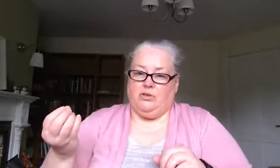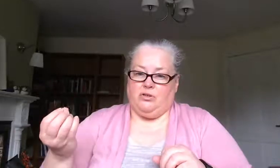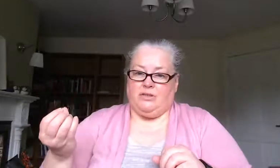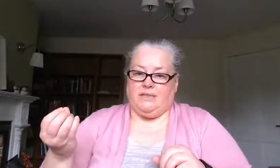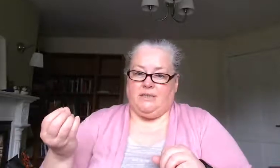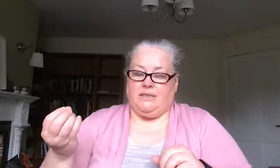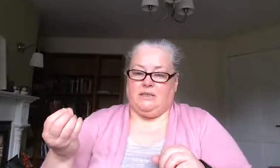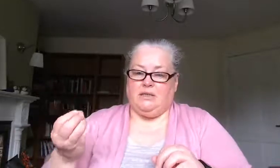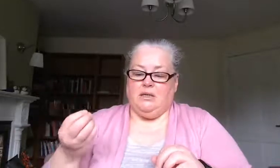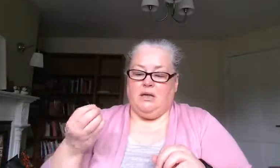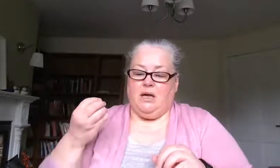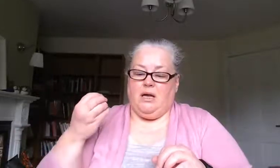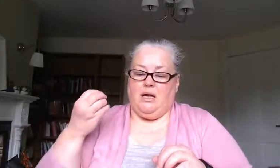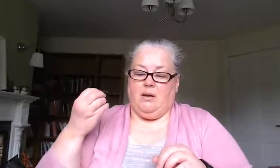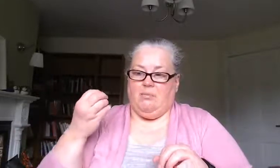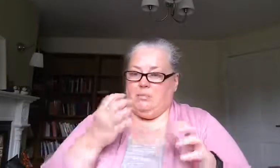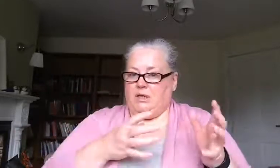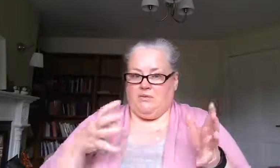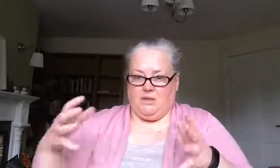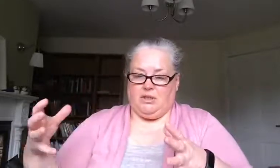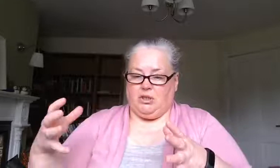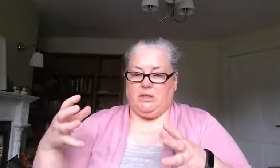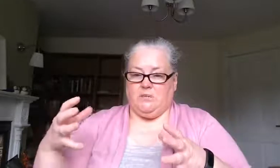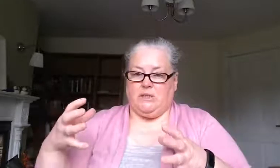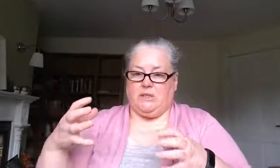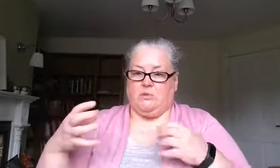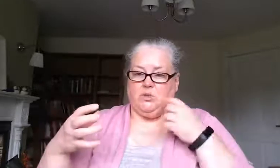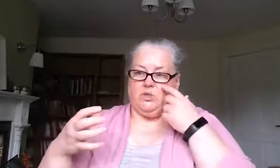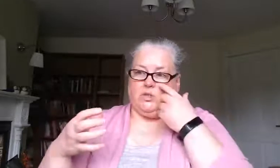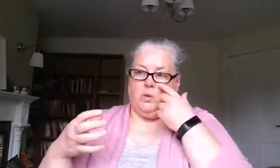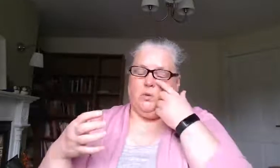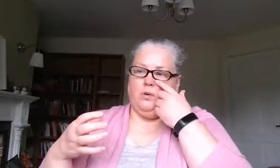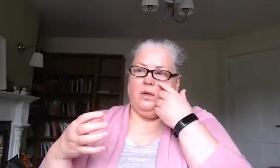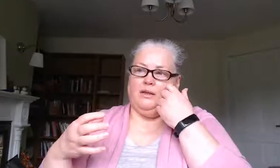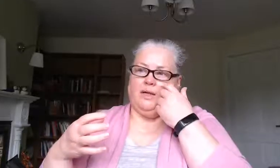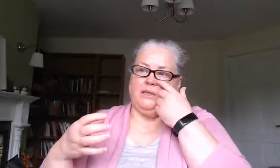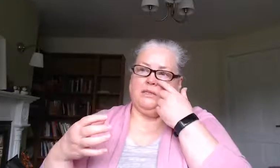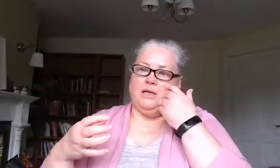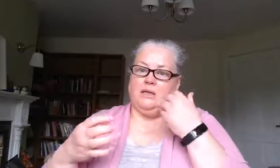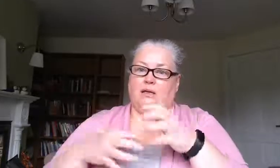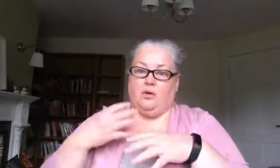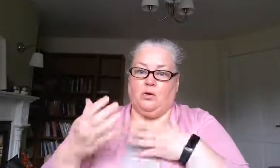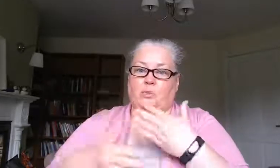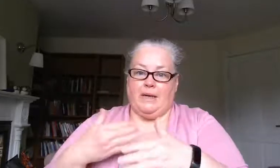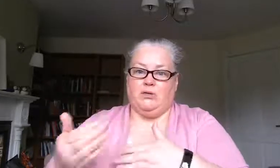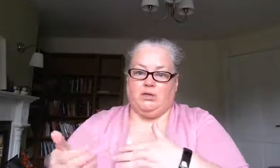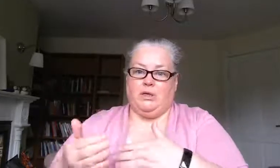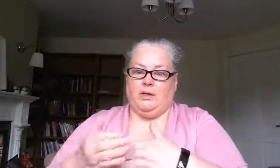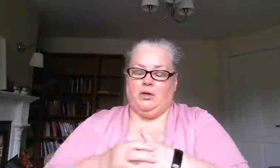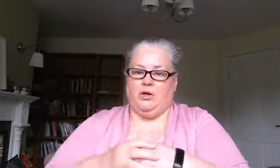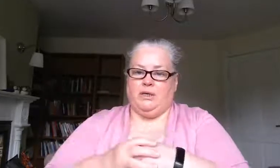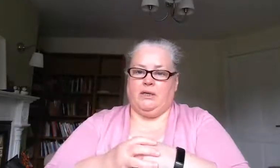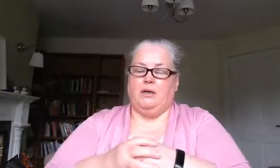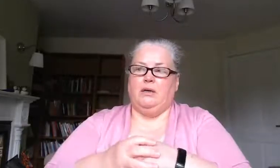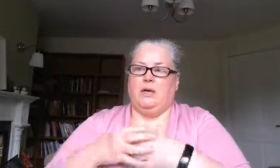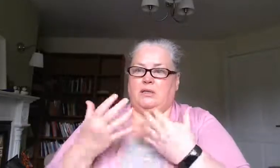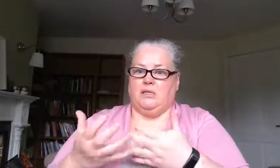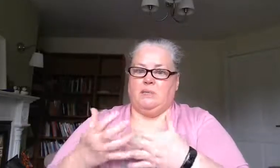could understand um given that the child is missing so much school and that and then there could be an underlying learning uh disability